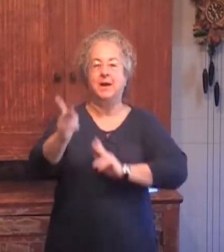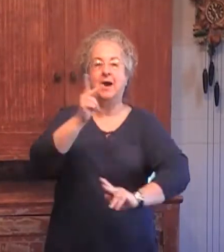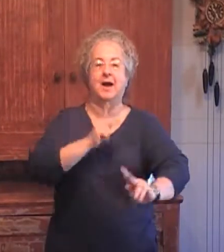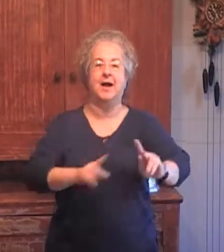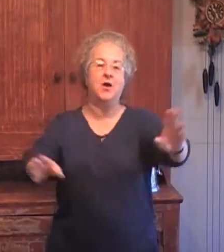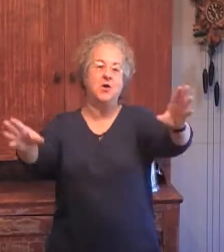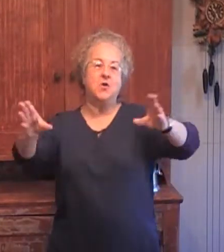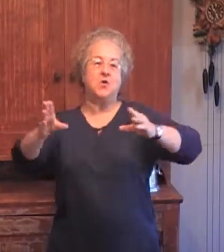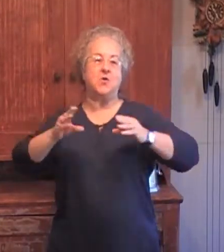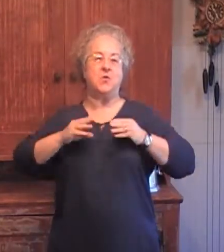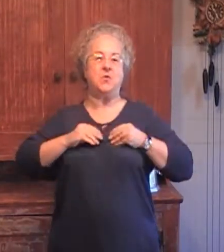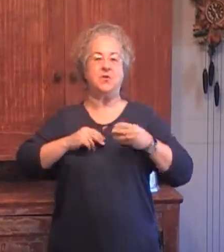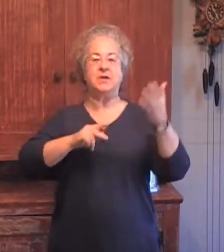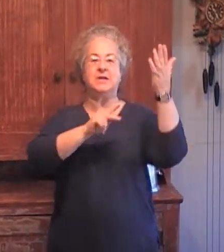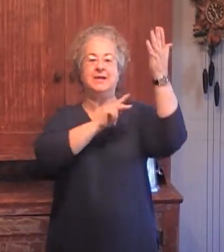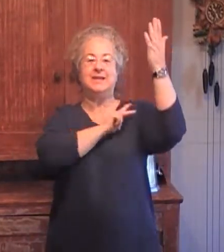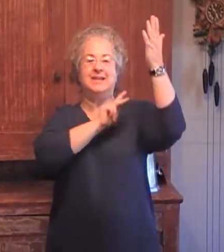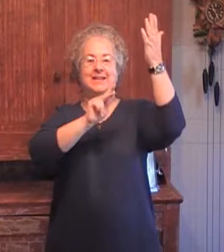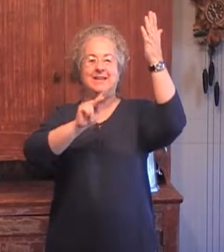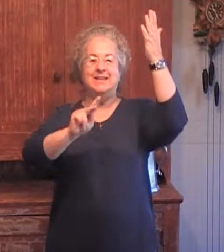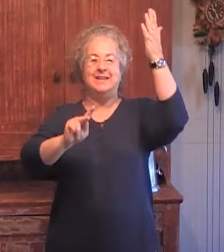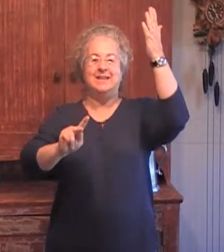receive her King.